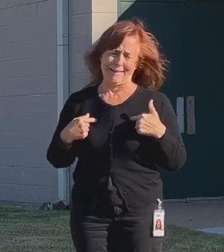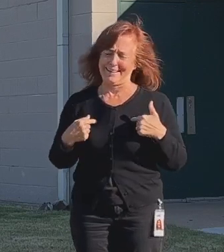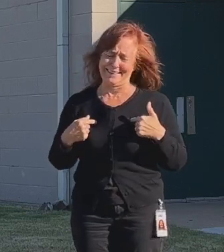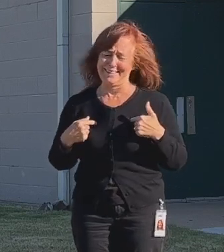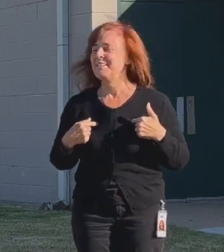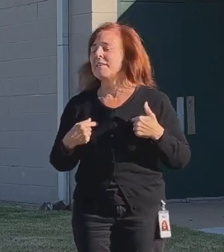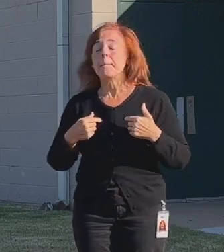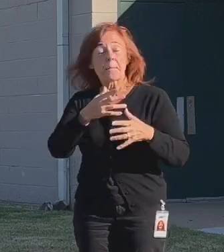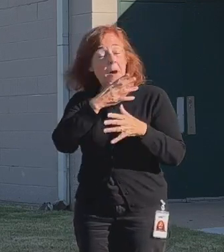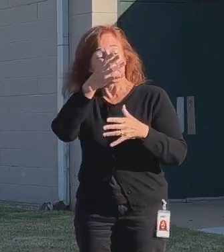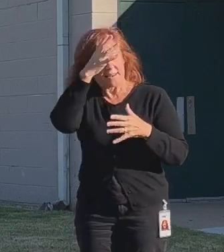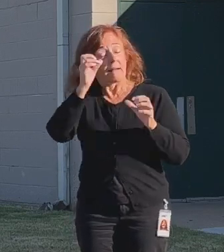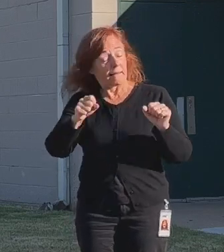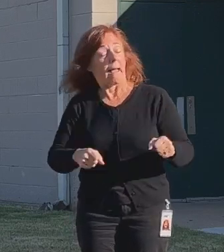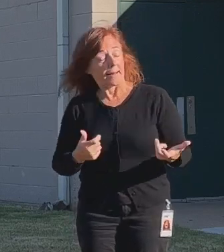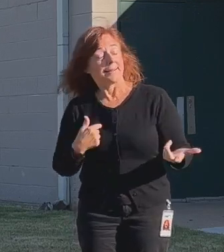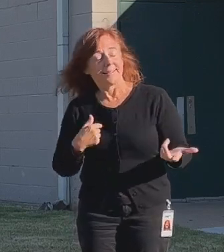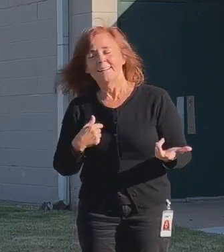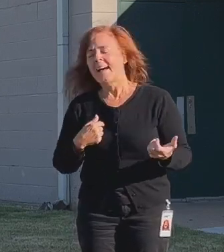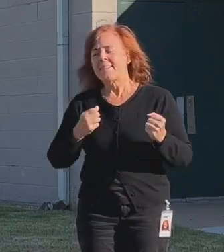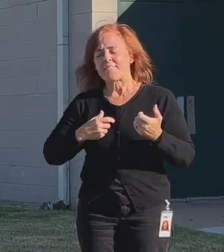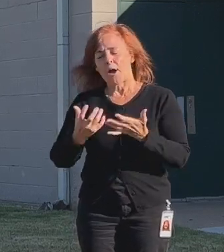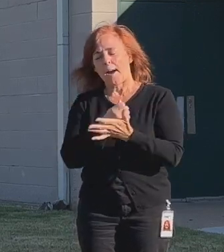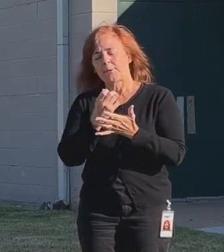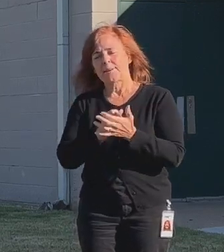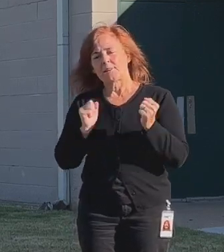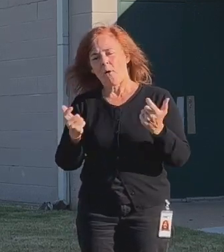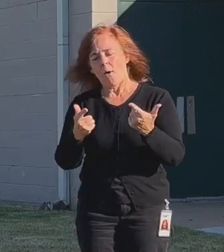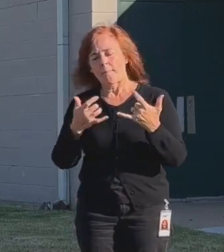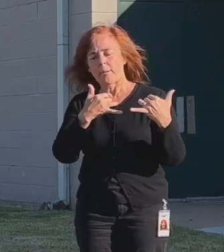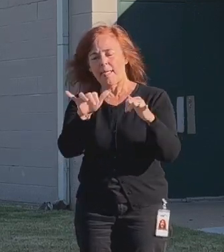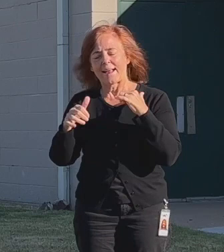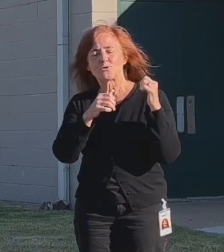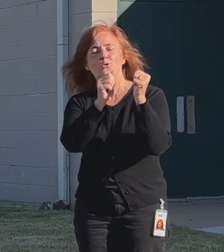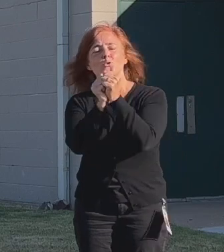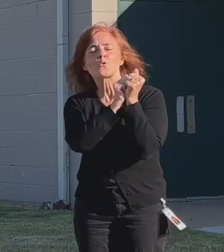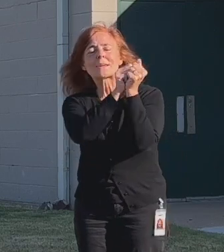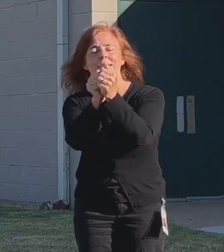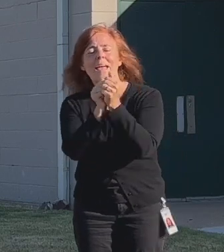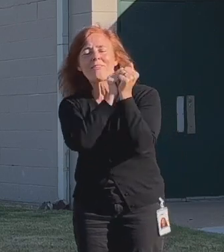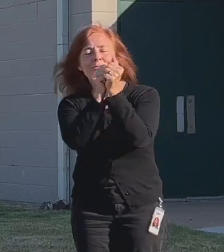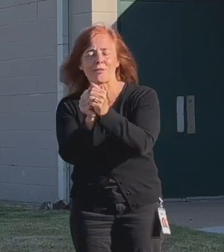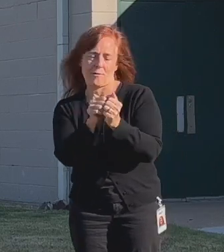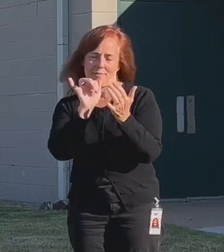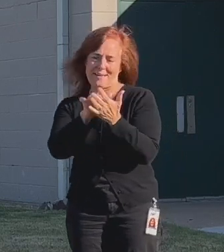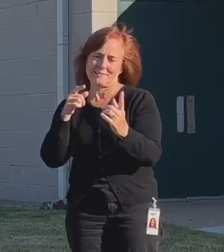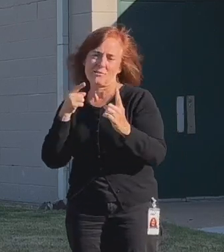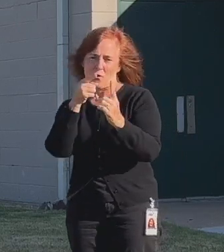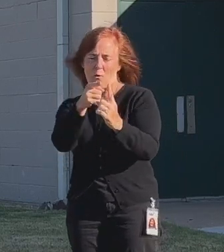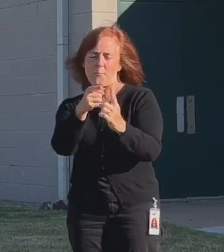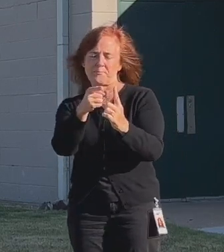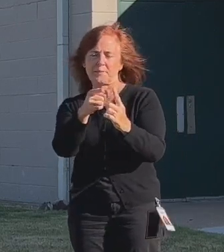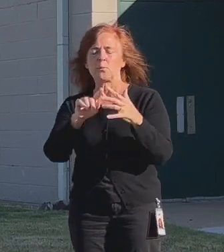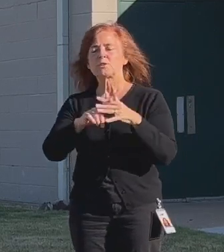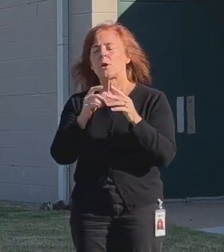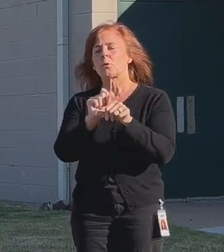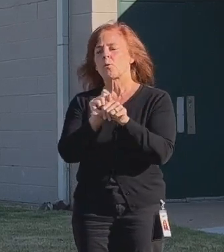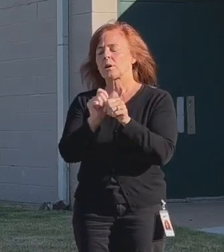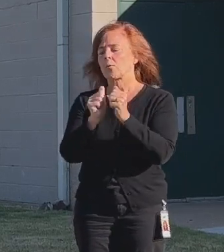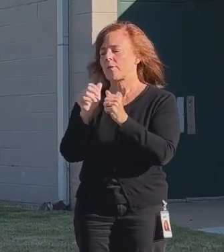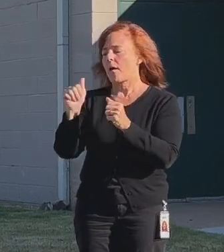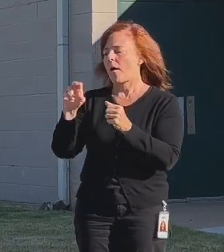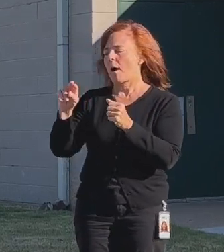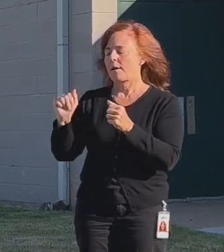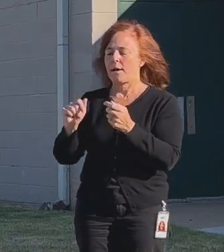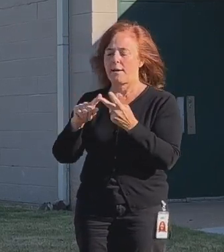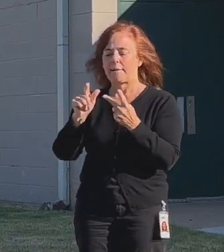but we're mom and dad, right? I mean, they have the opportunity to all play together and that's the goal. And as we started working with on in Gary and the